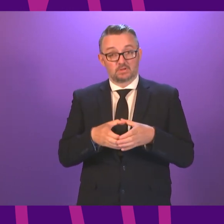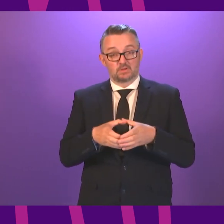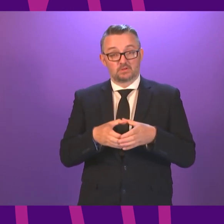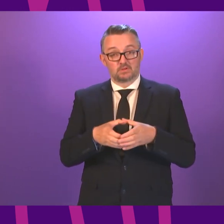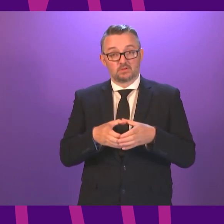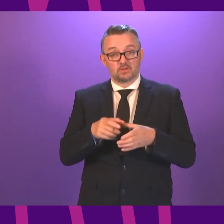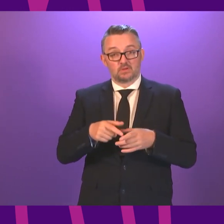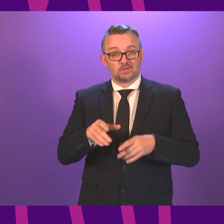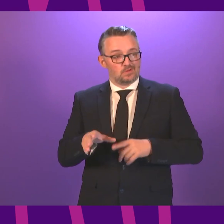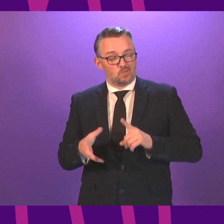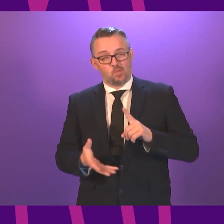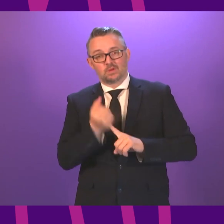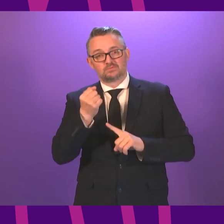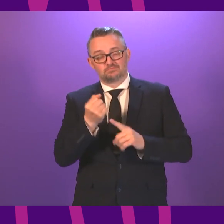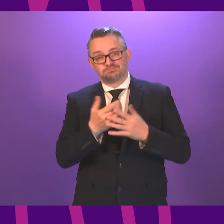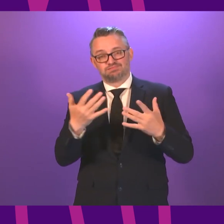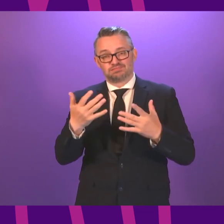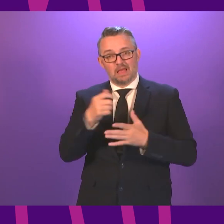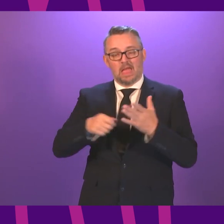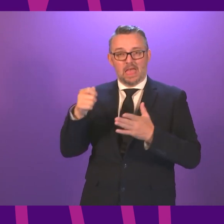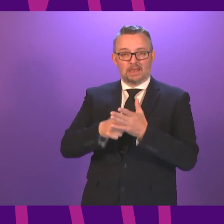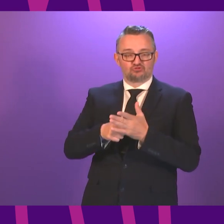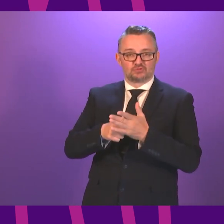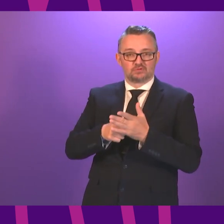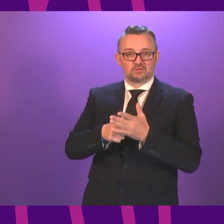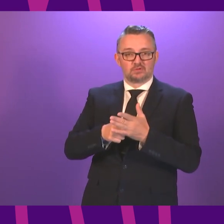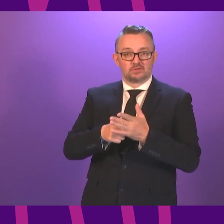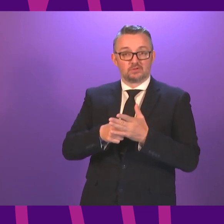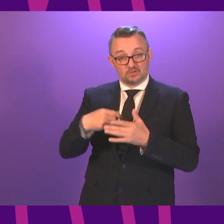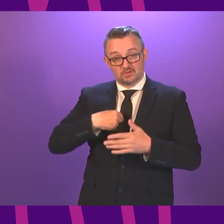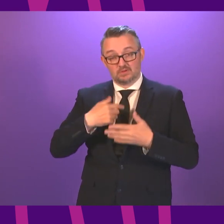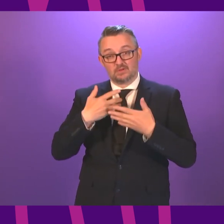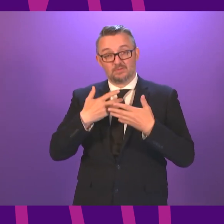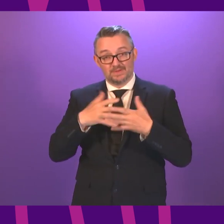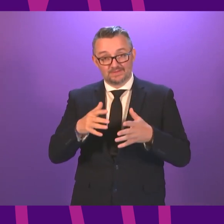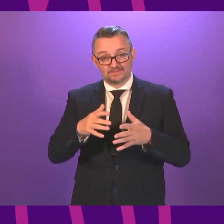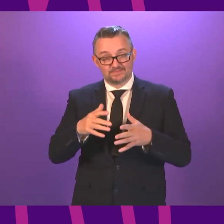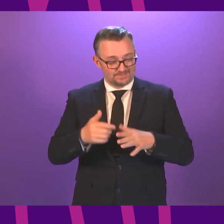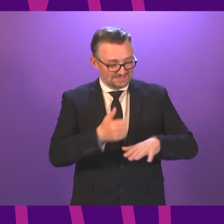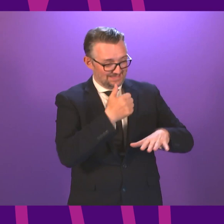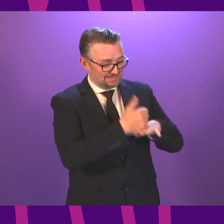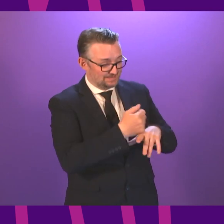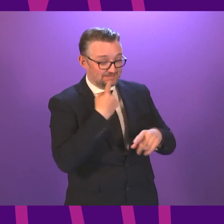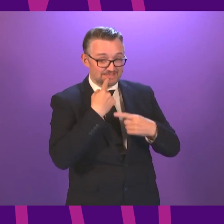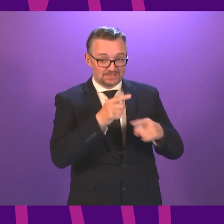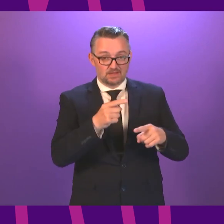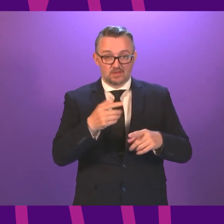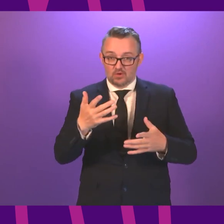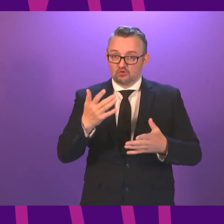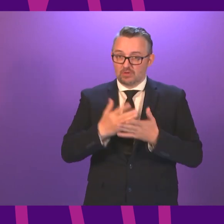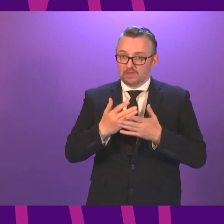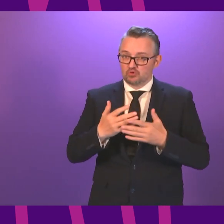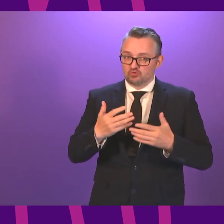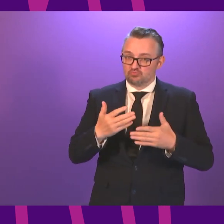doubt, won a substantial mandate in the election, and we have, as I have just set out in summary, an ambitious